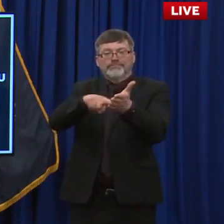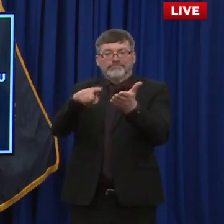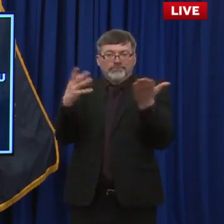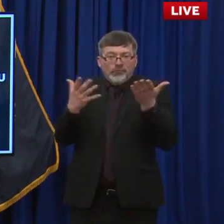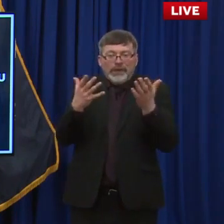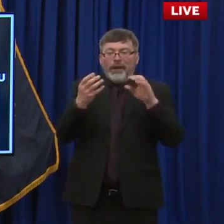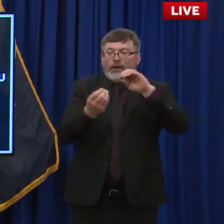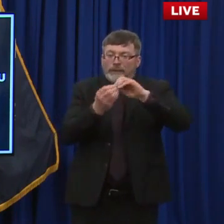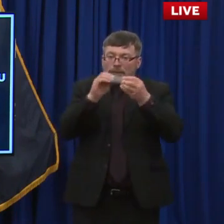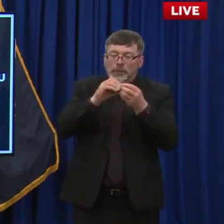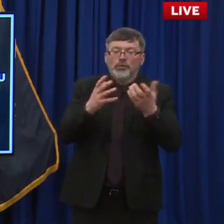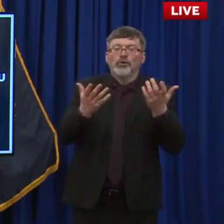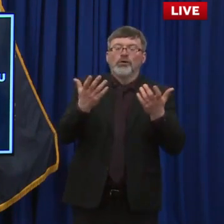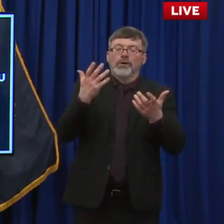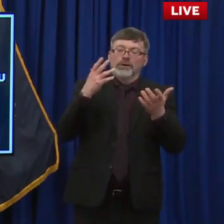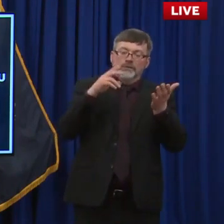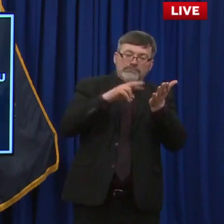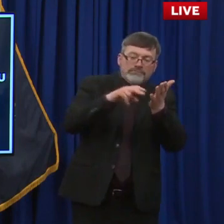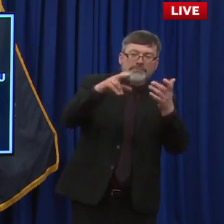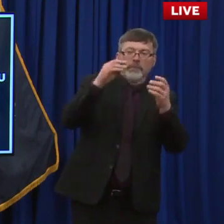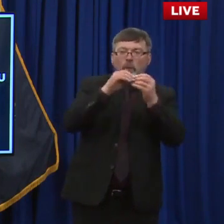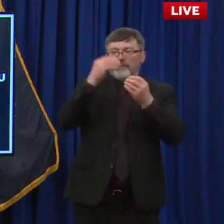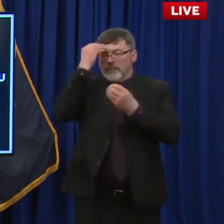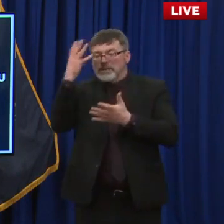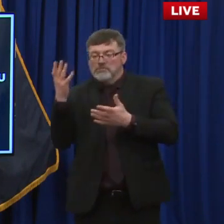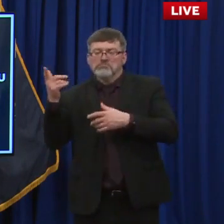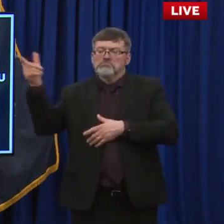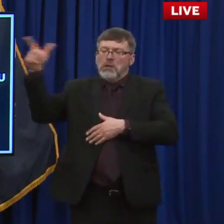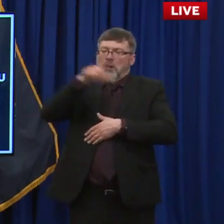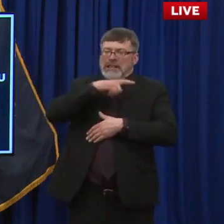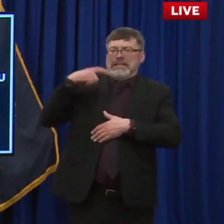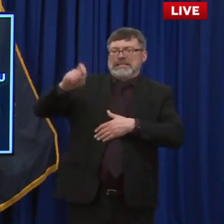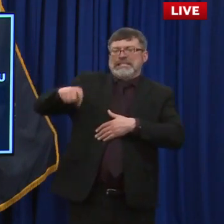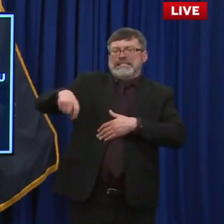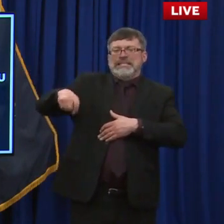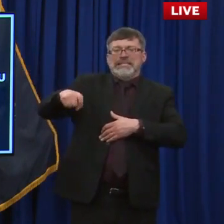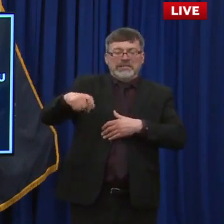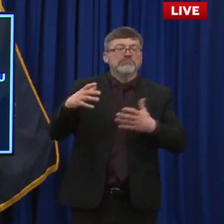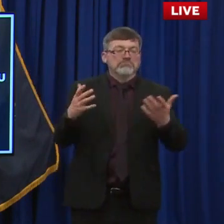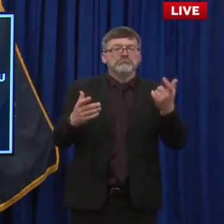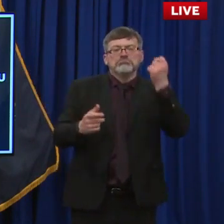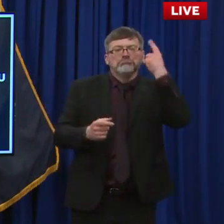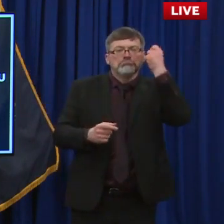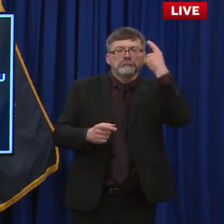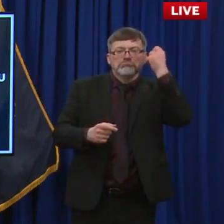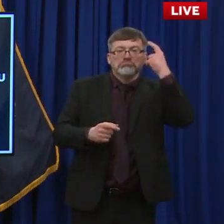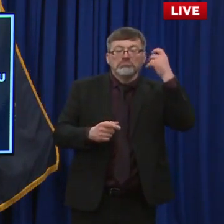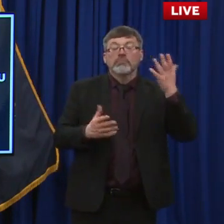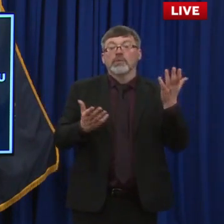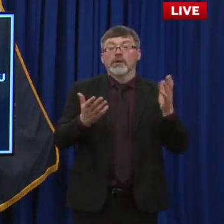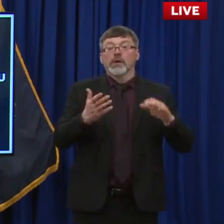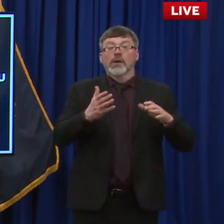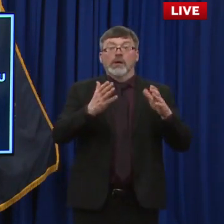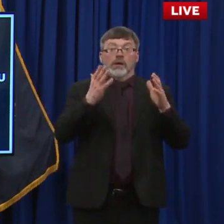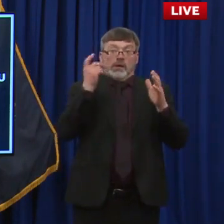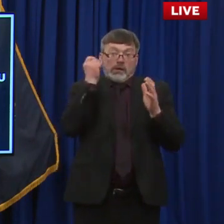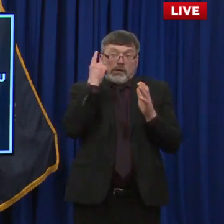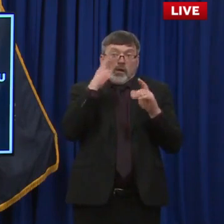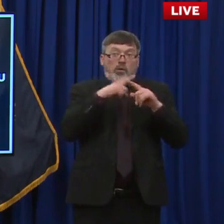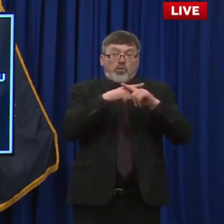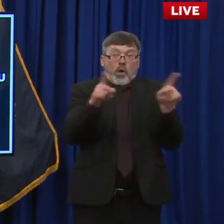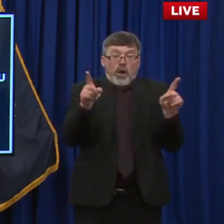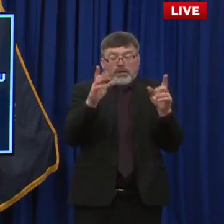legislation is doing a decent job of taking it all very seriously, looking at the data, getting the testimony. I'm not sure what's going to come out of it. I know something will, and something will be